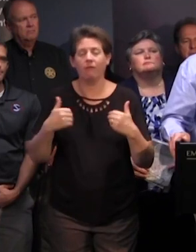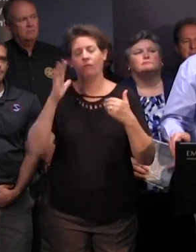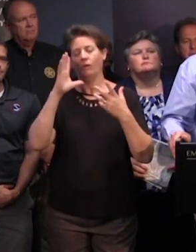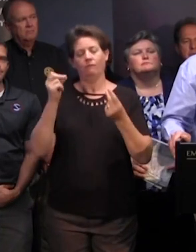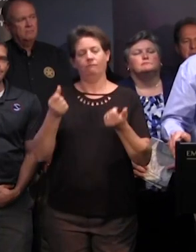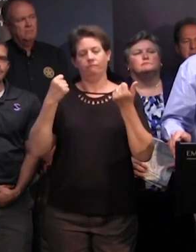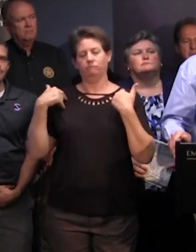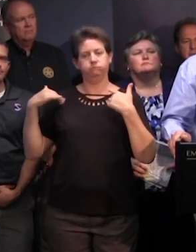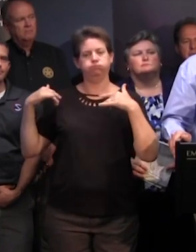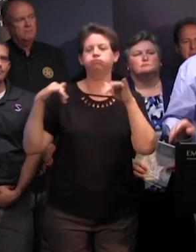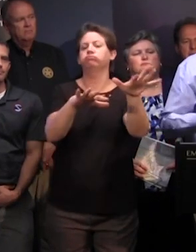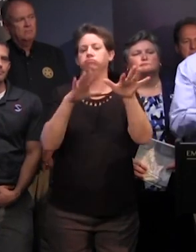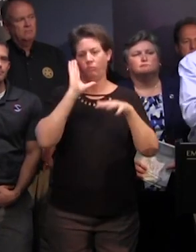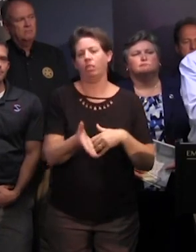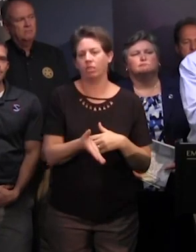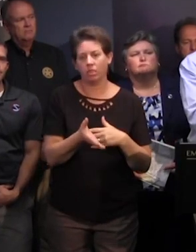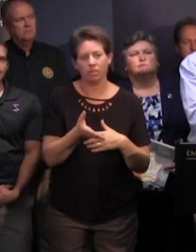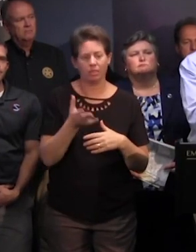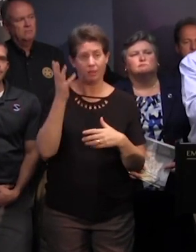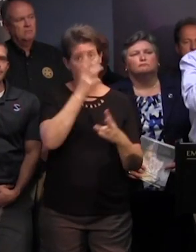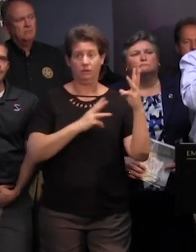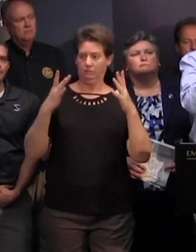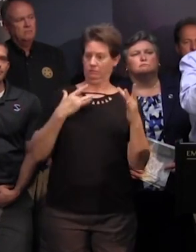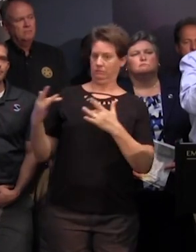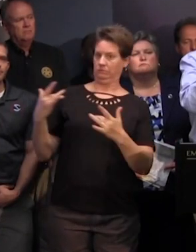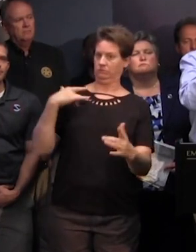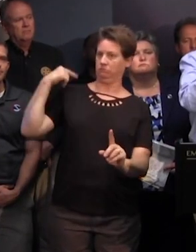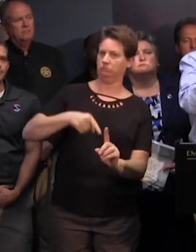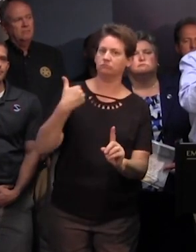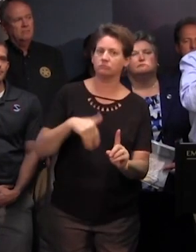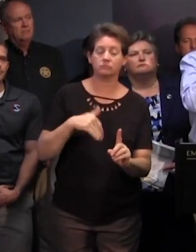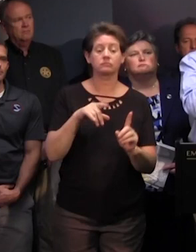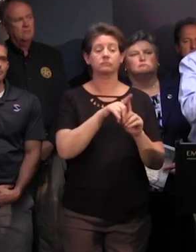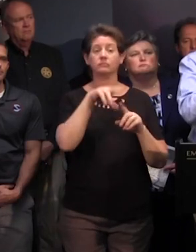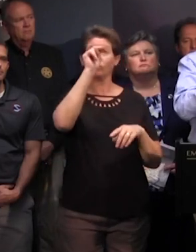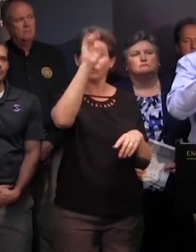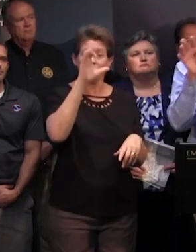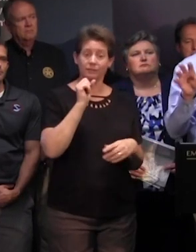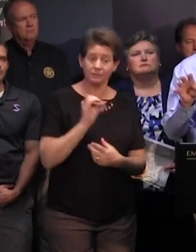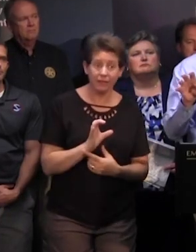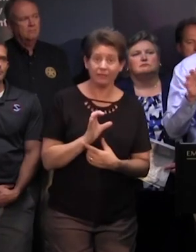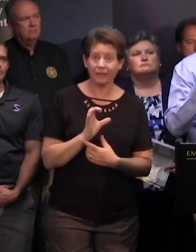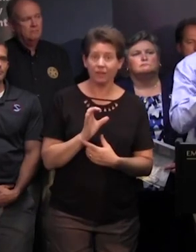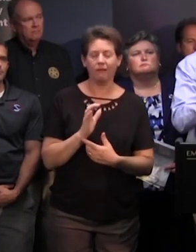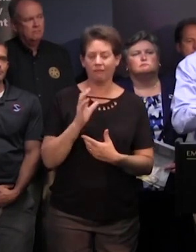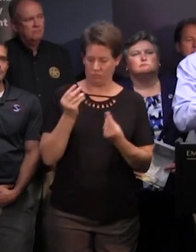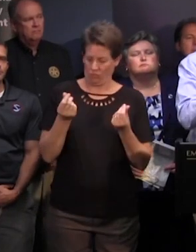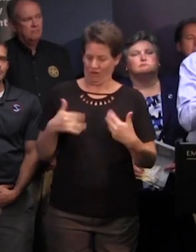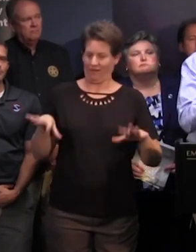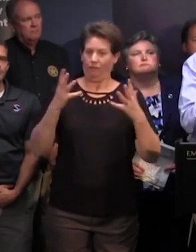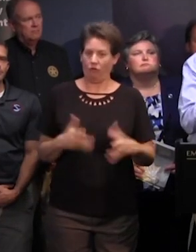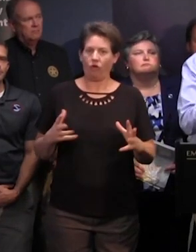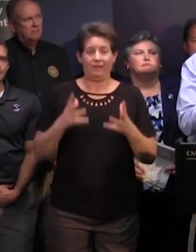so that's why people are so concerned about in addition to that a lot of the soil in north south carolina south kind of had a lot of rain a lot of the